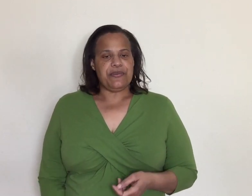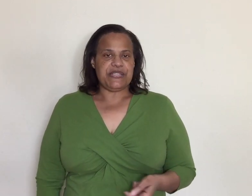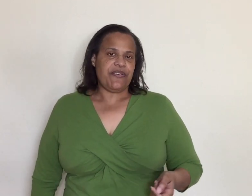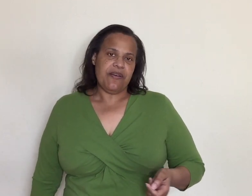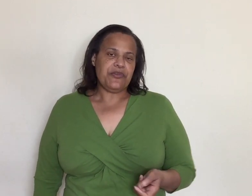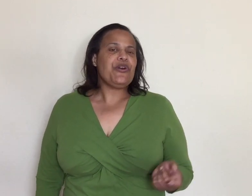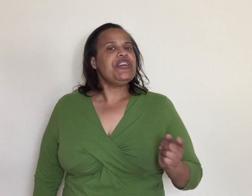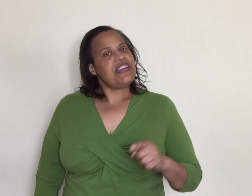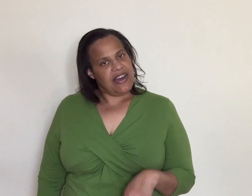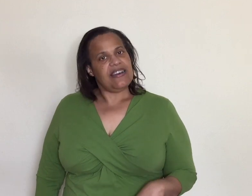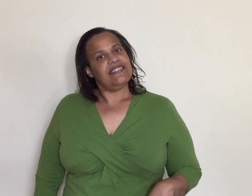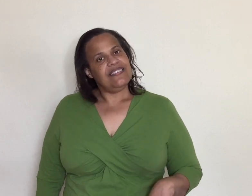do this crap no you're not